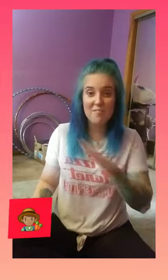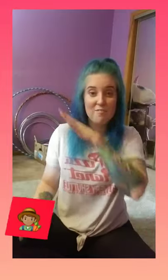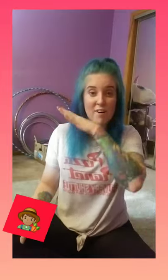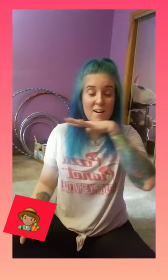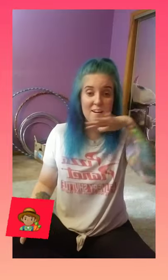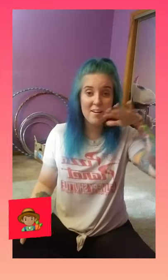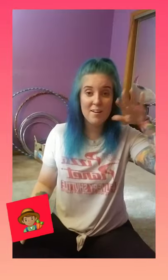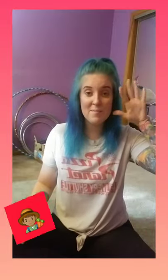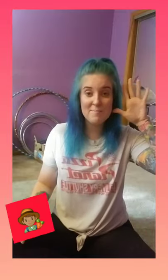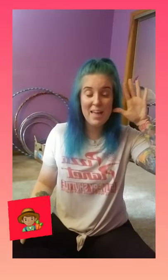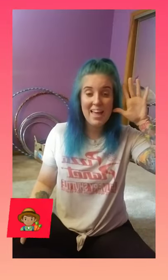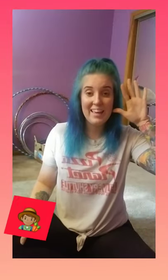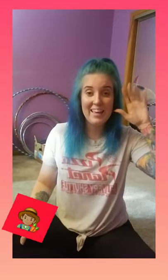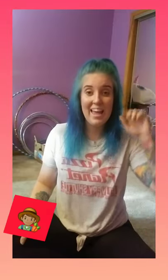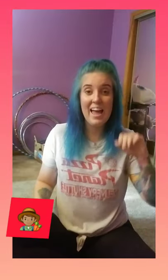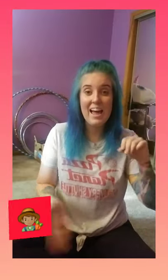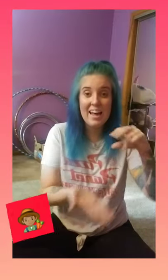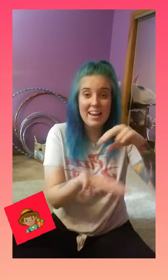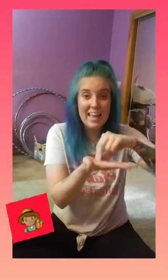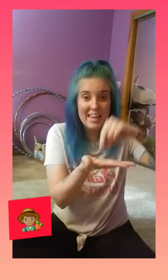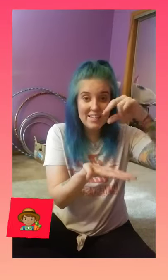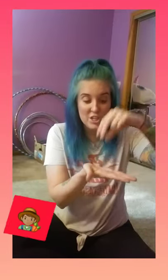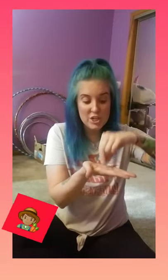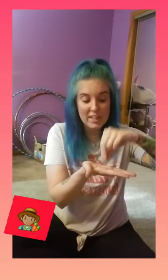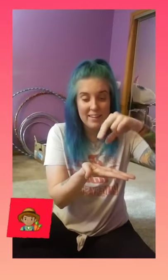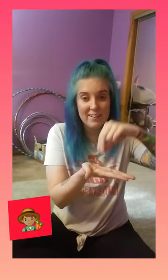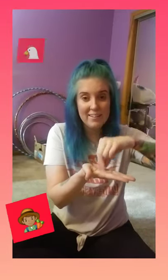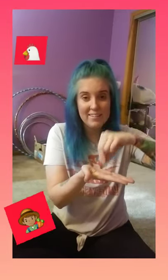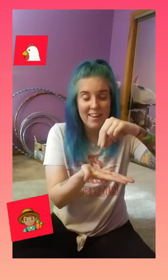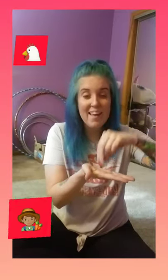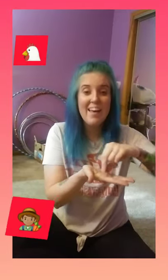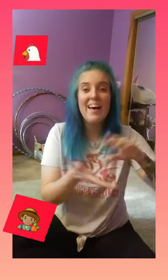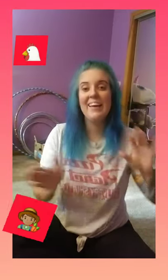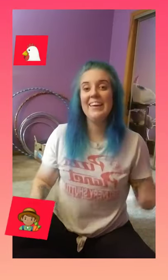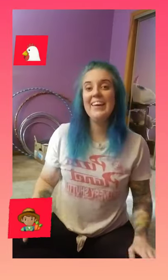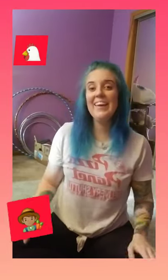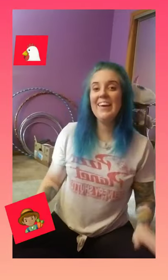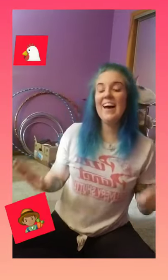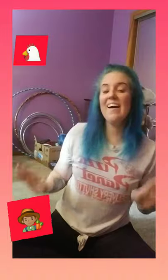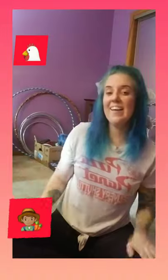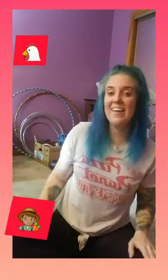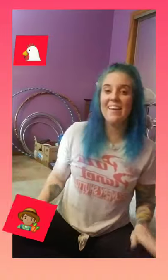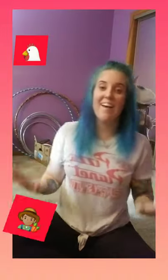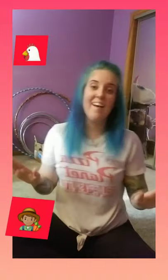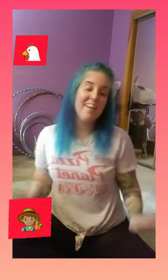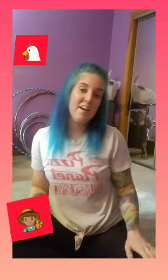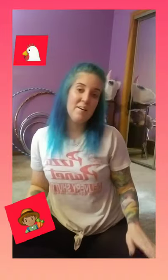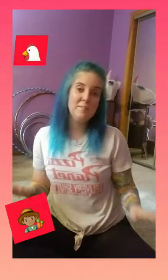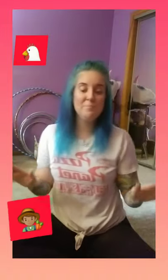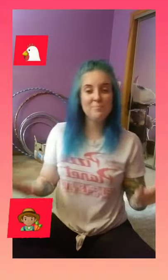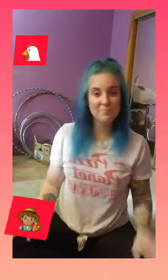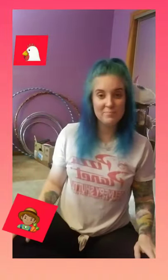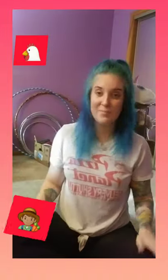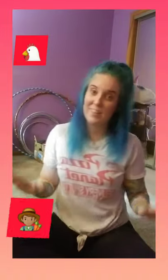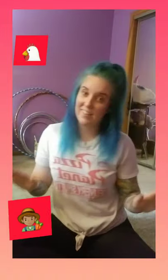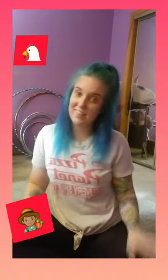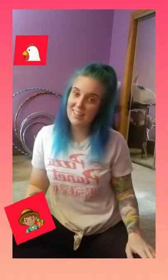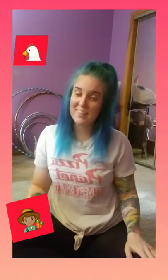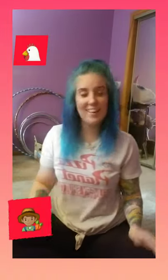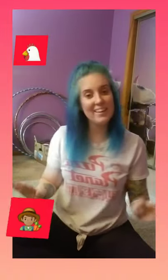farm he had a chicken. E-I-E-I-O. With a cluck cluck